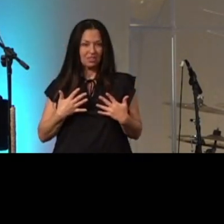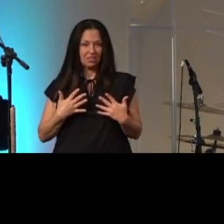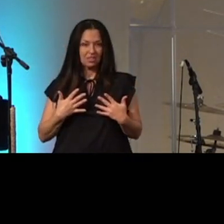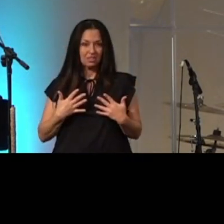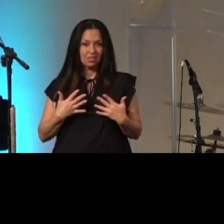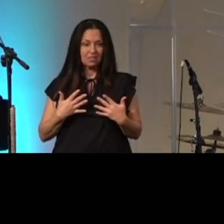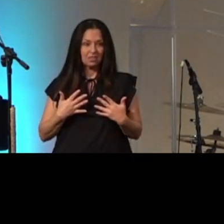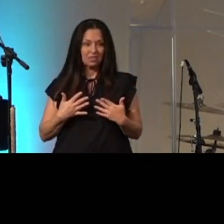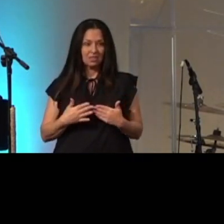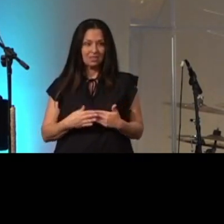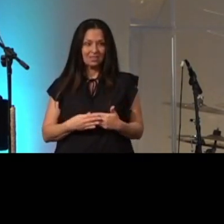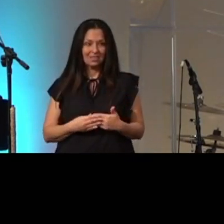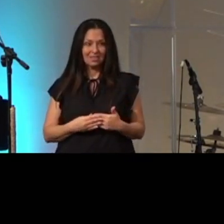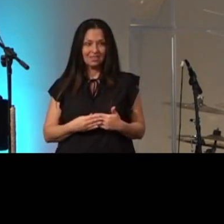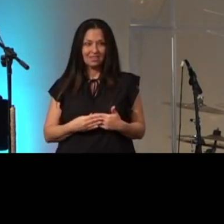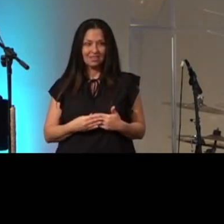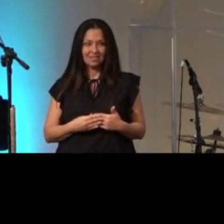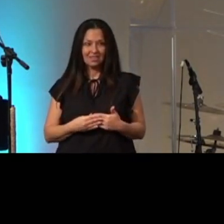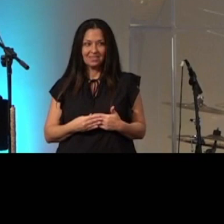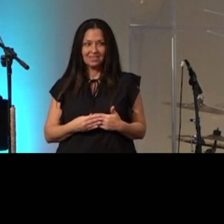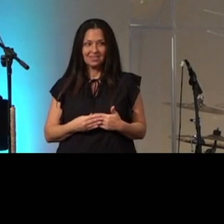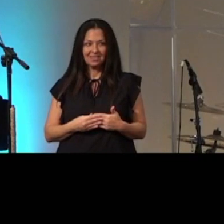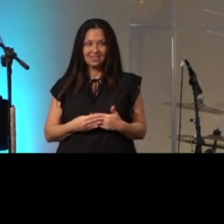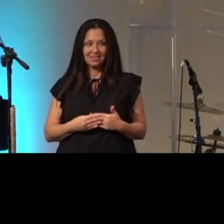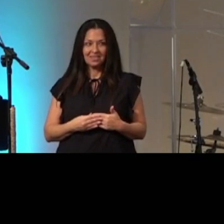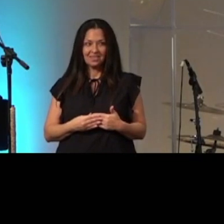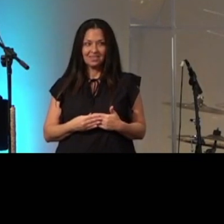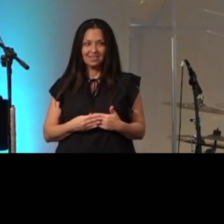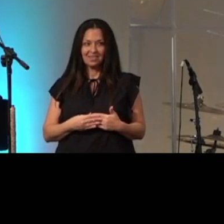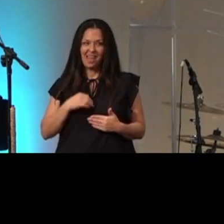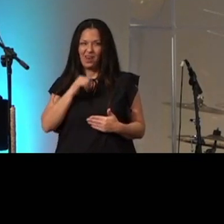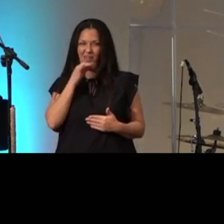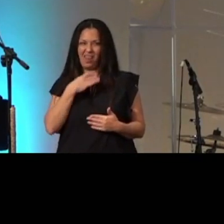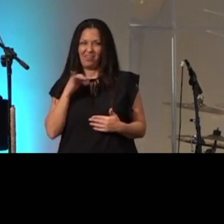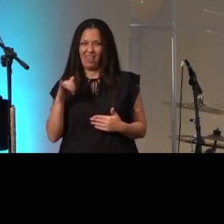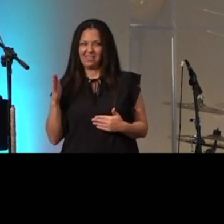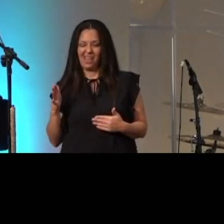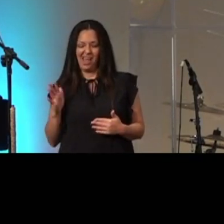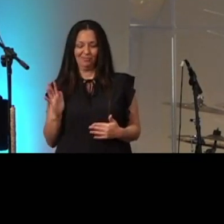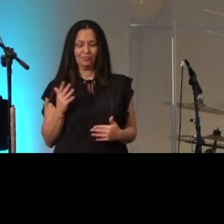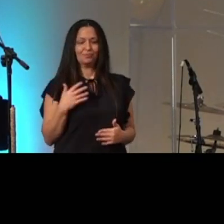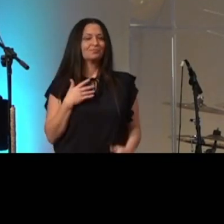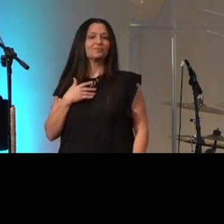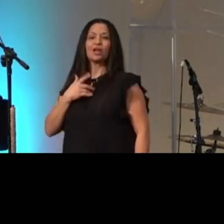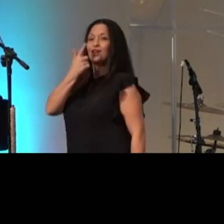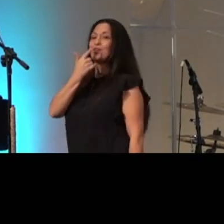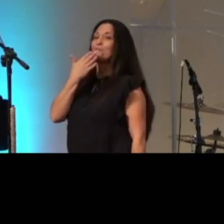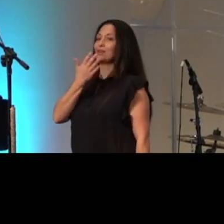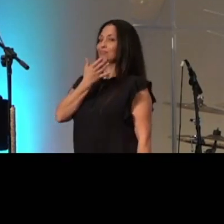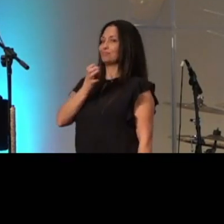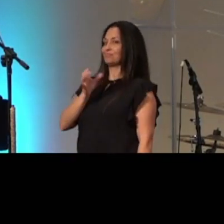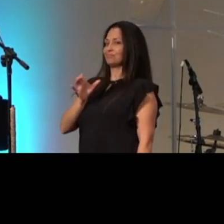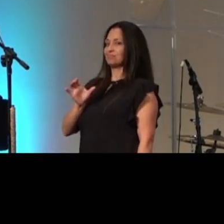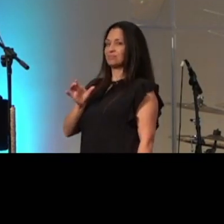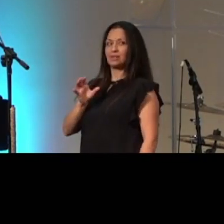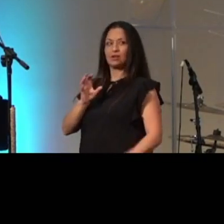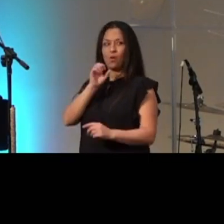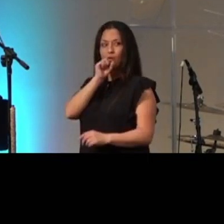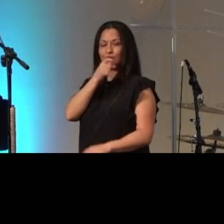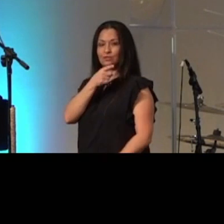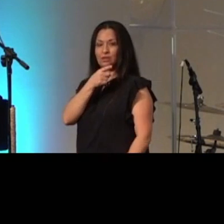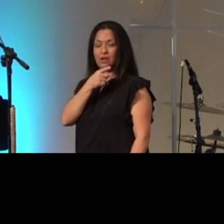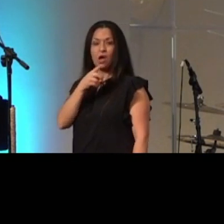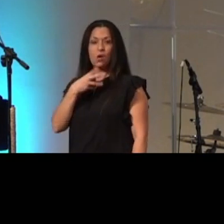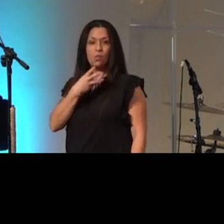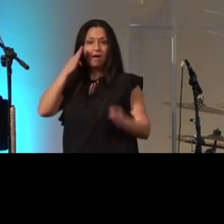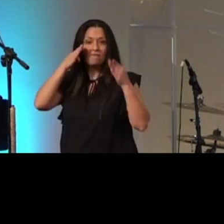this is my good side no i don't like that side this is my good side we focus on